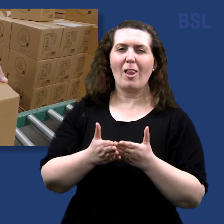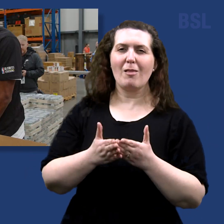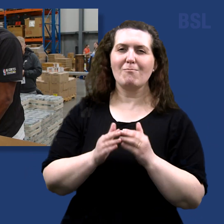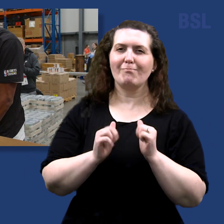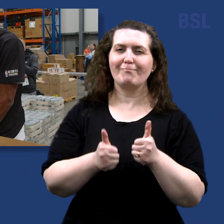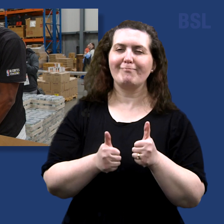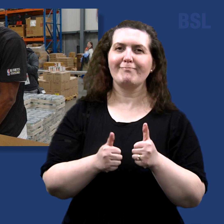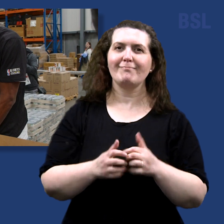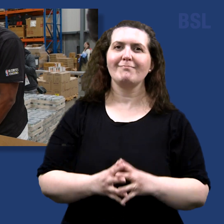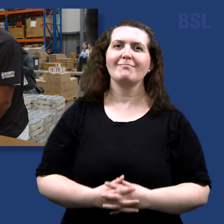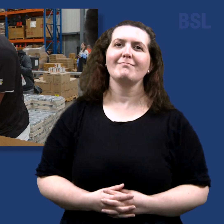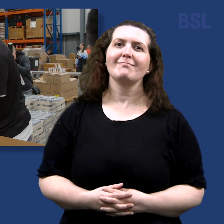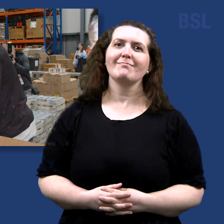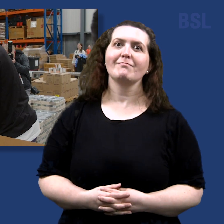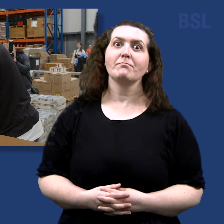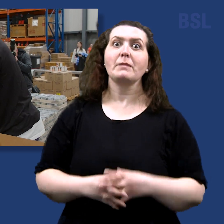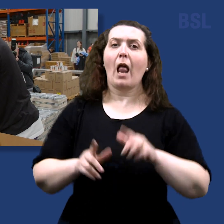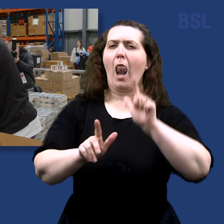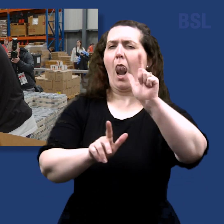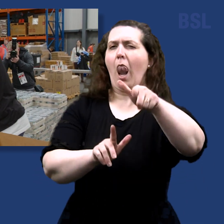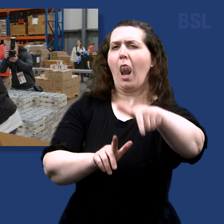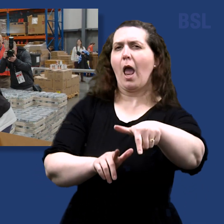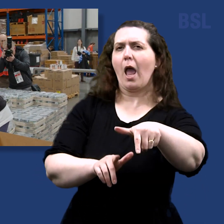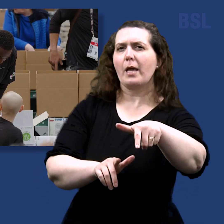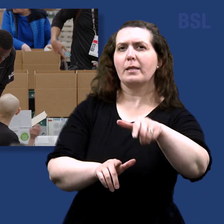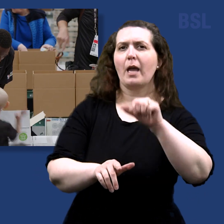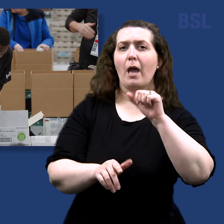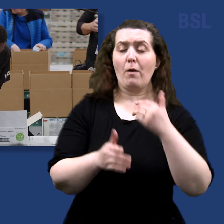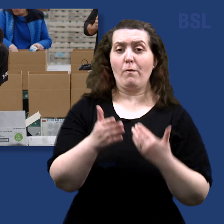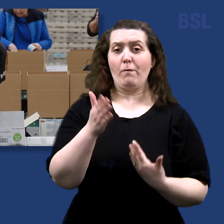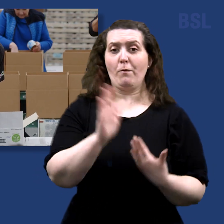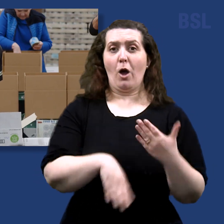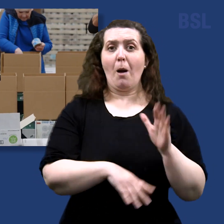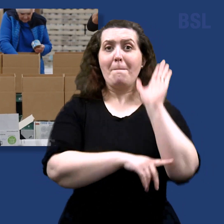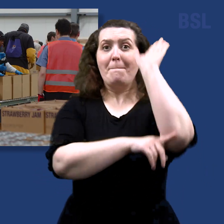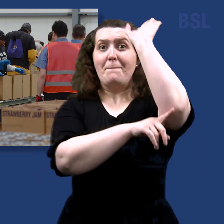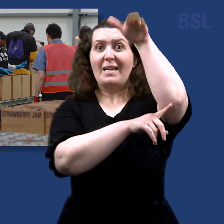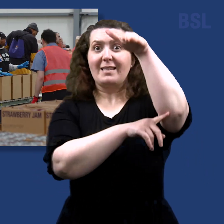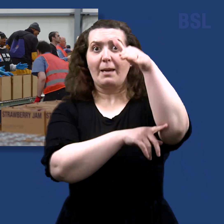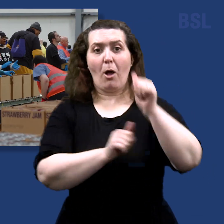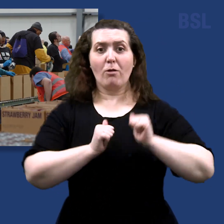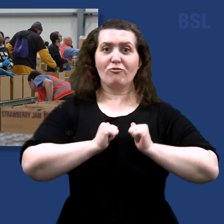And later, current and former NBA All-Stars take time out to serve others.